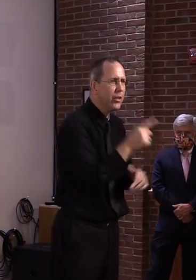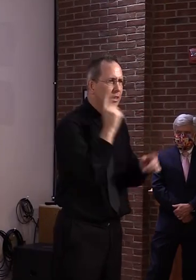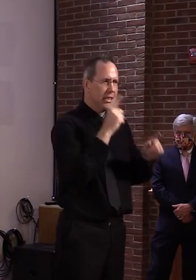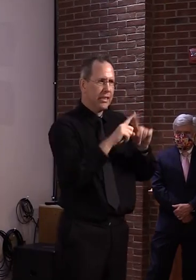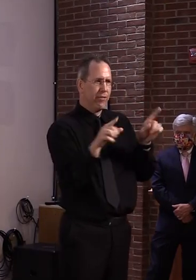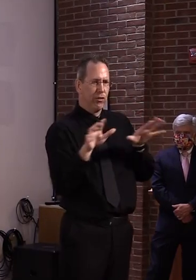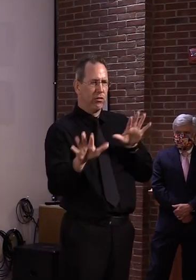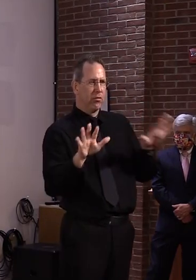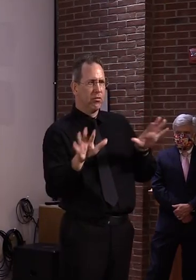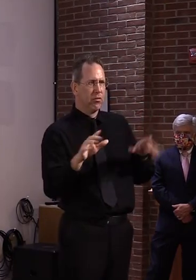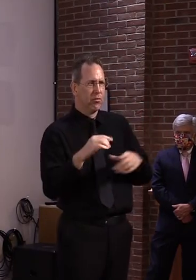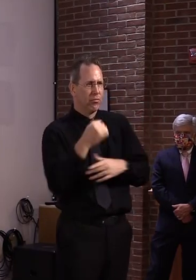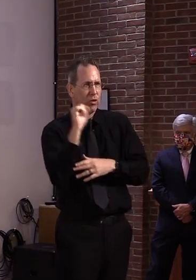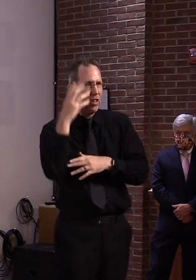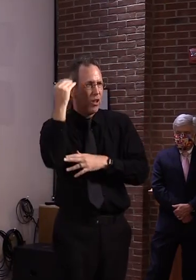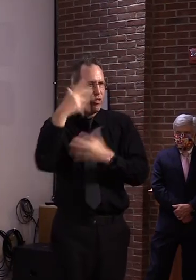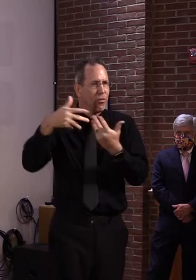masks.